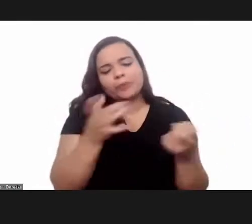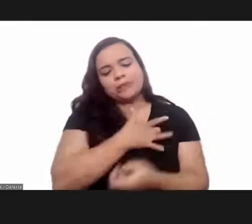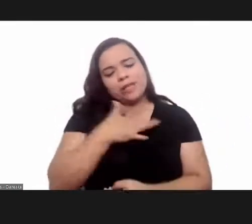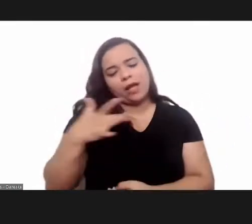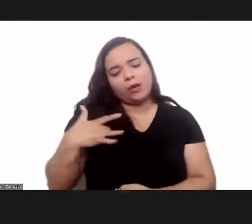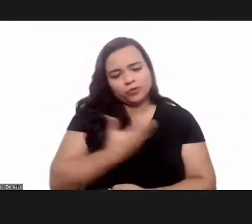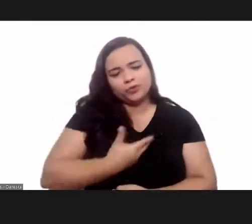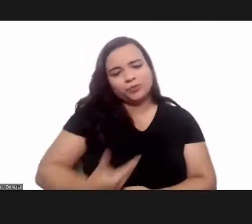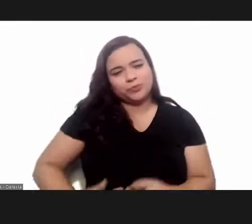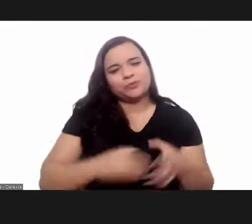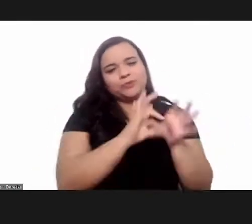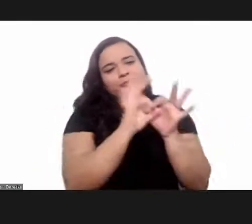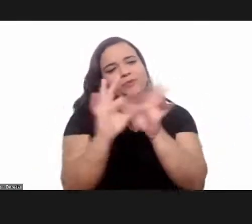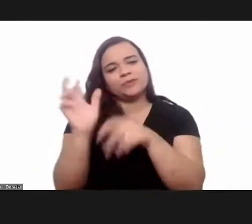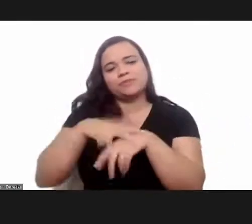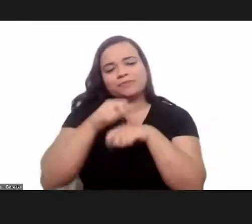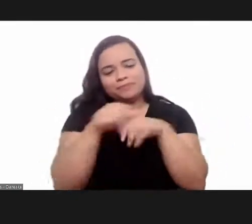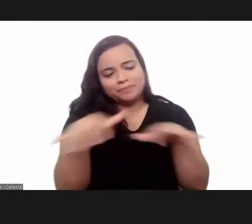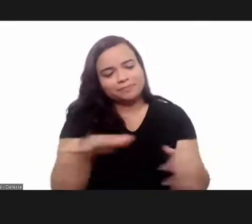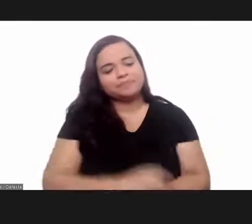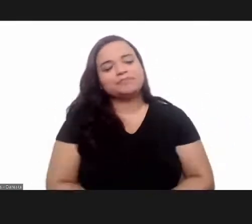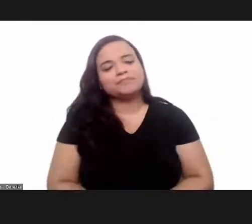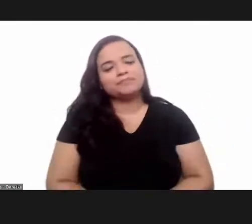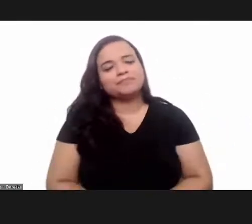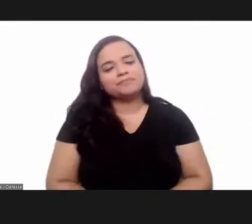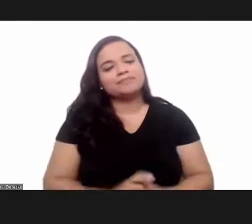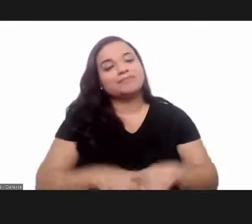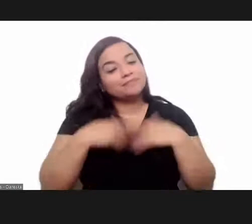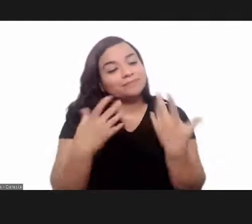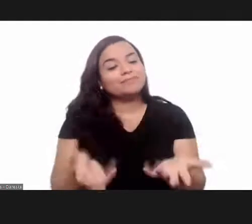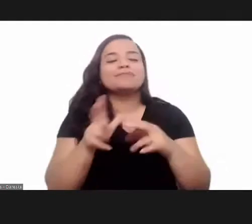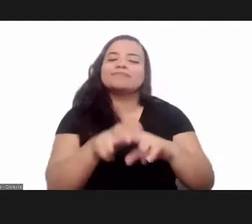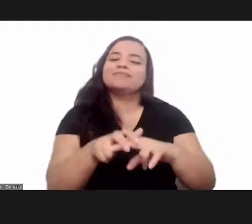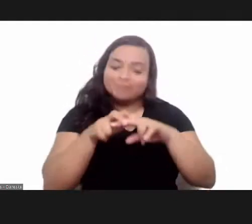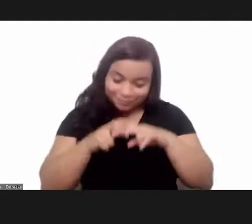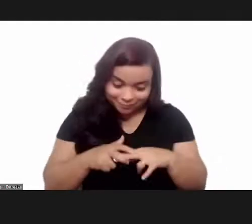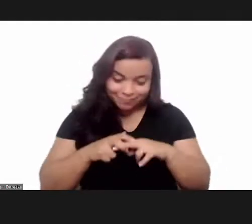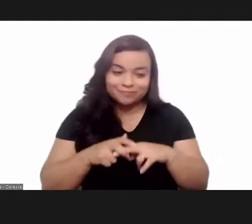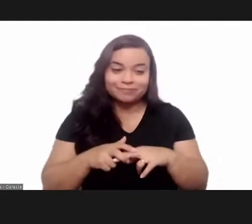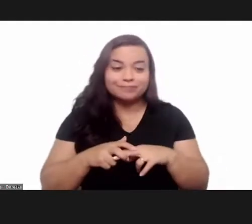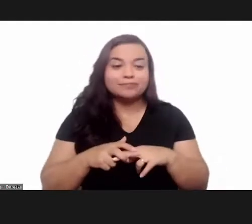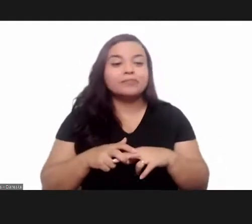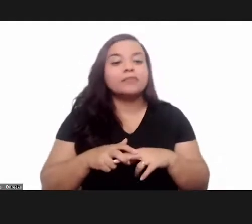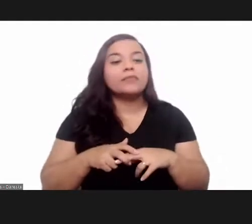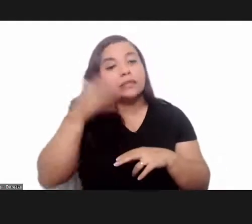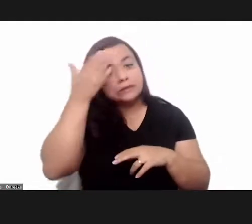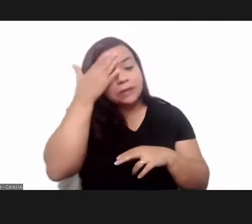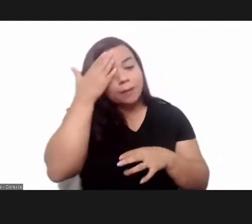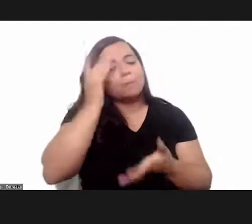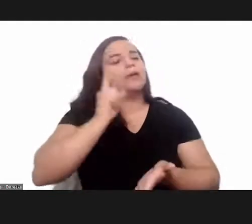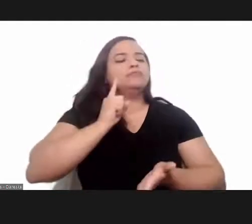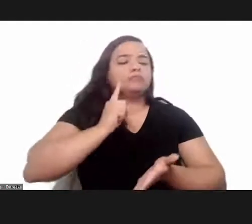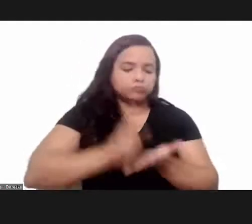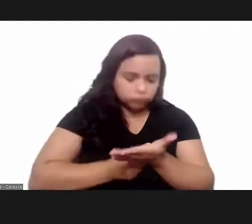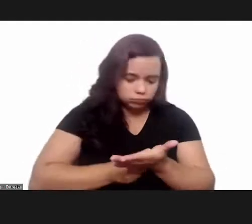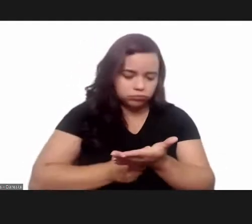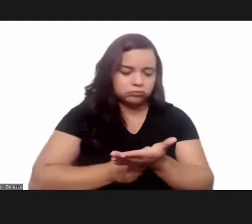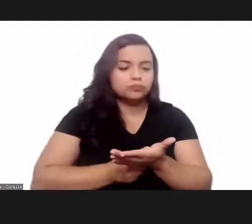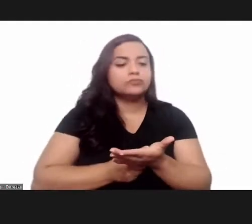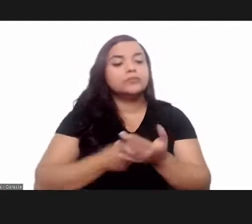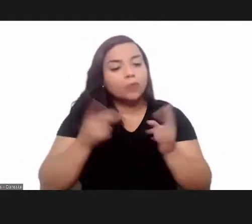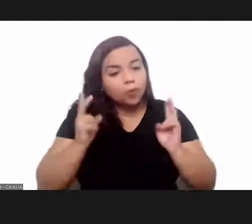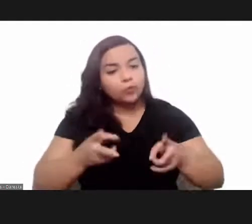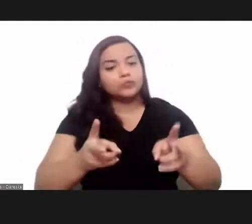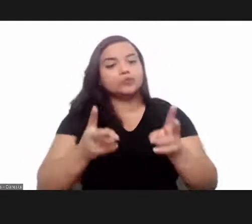issues in the context of the covet 19 pandemic therefore uh reaffirming the